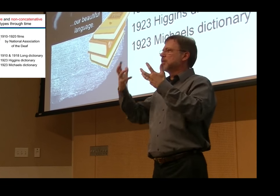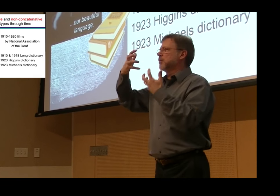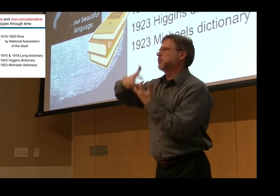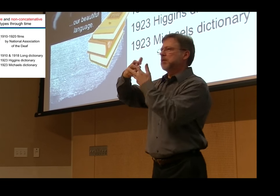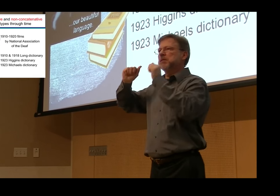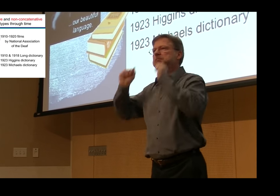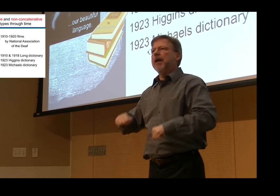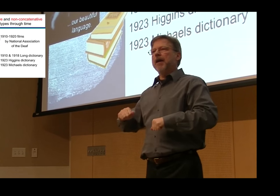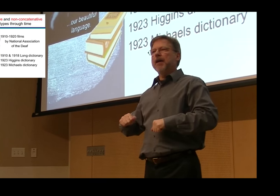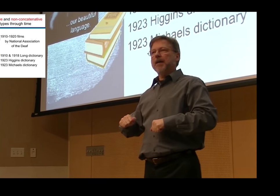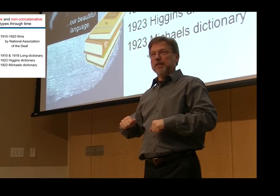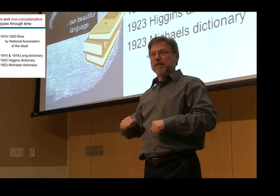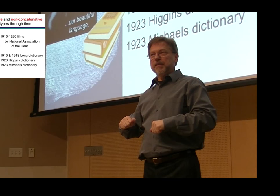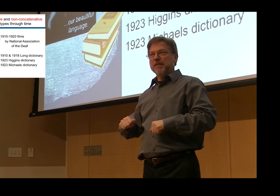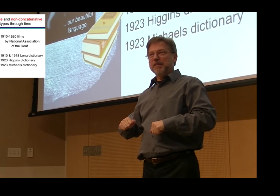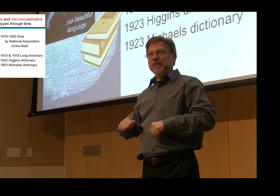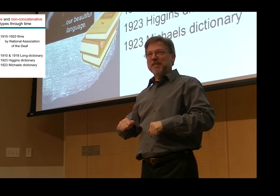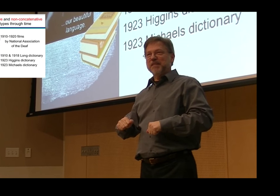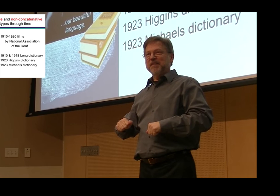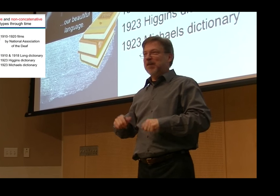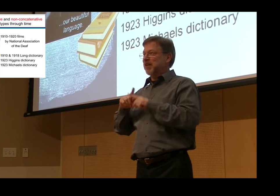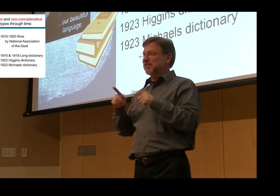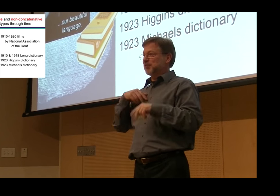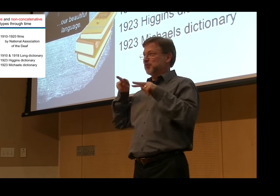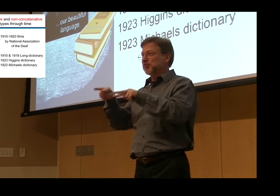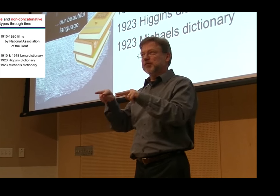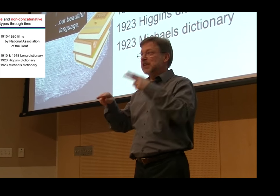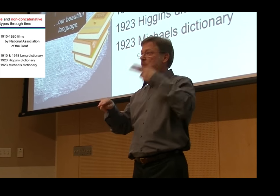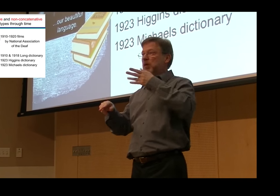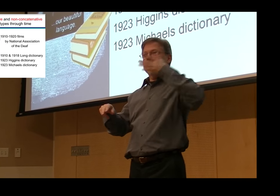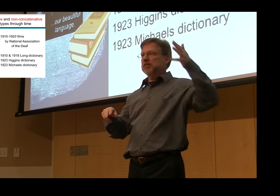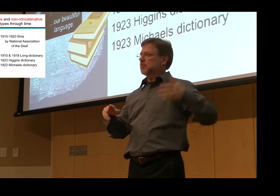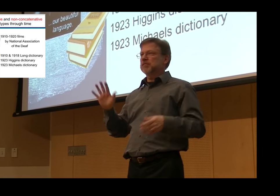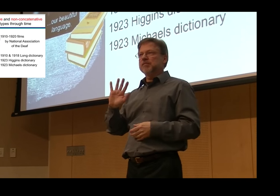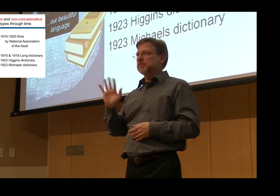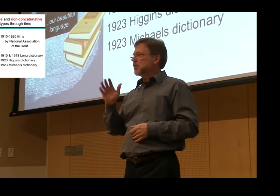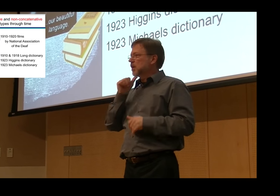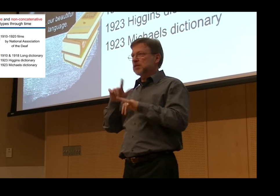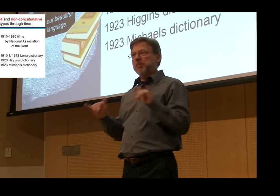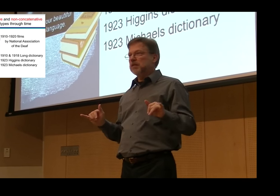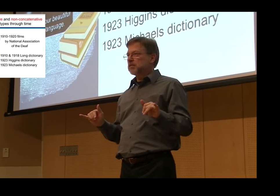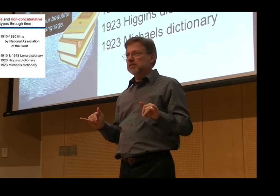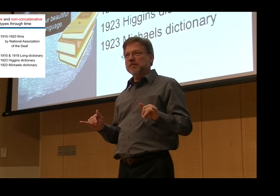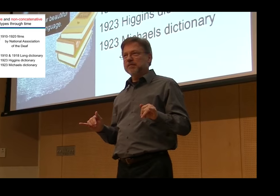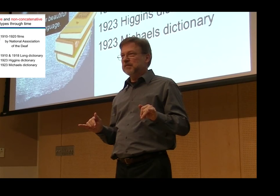correspondence that makes it easier for them to do their job. However, historically, that's not the